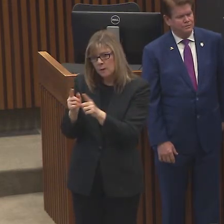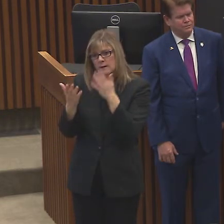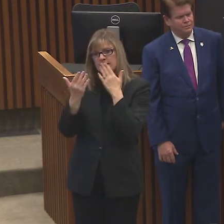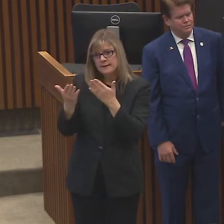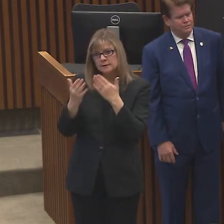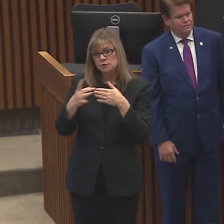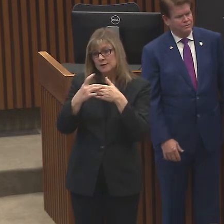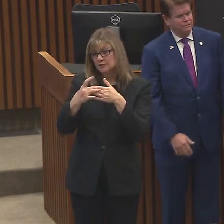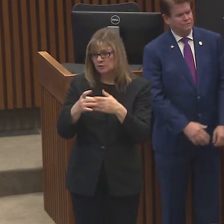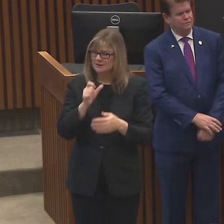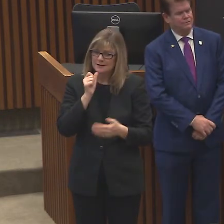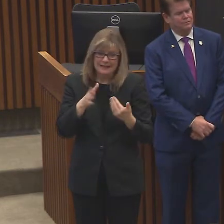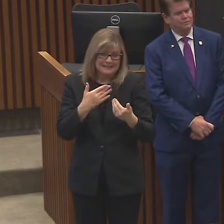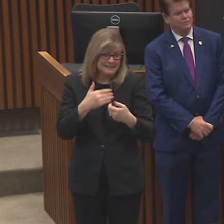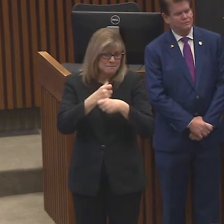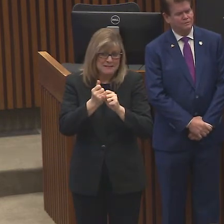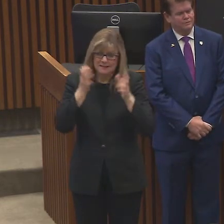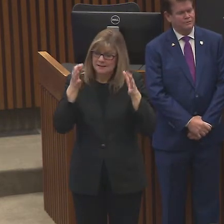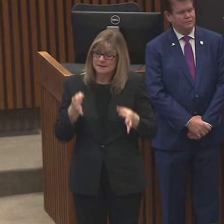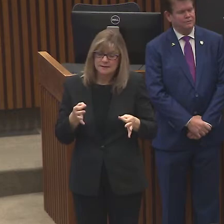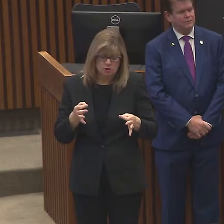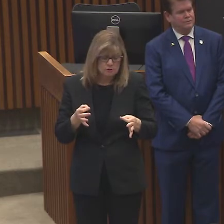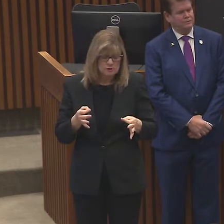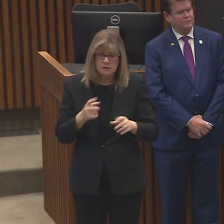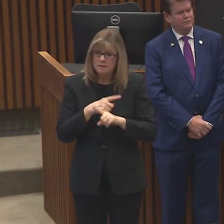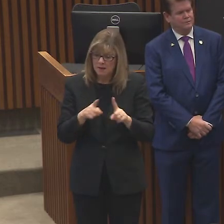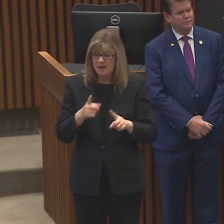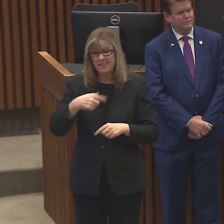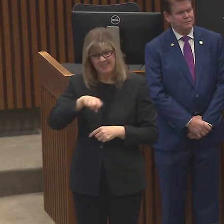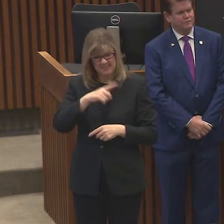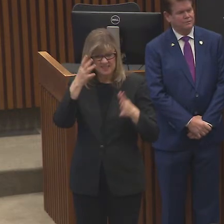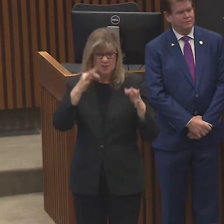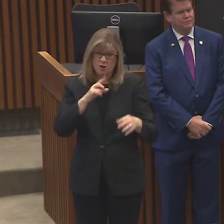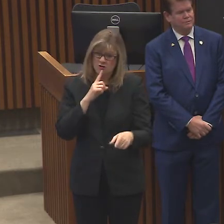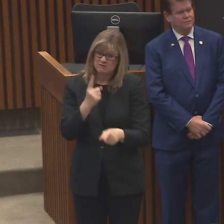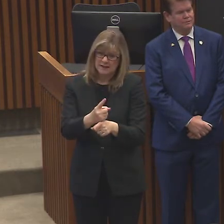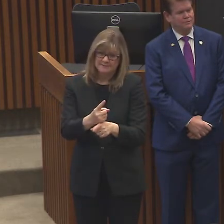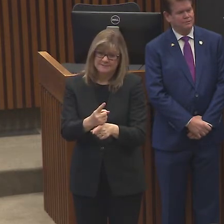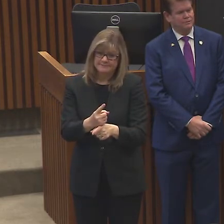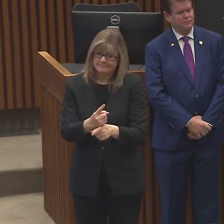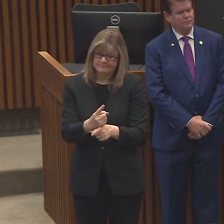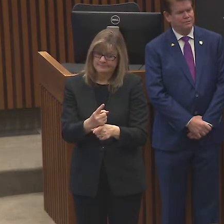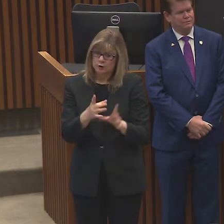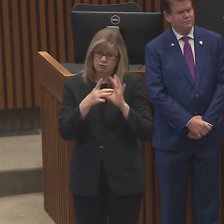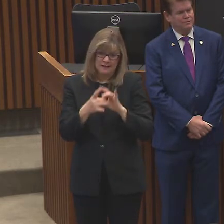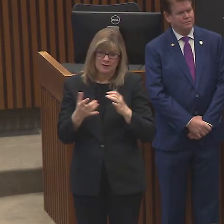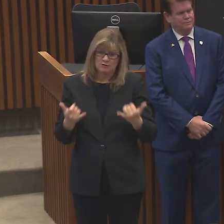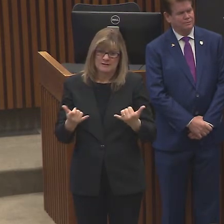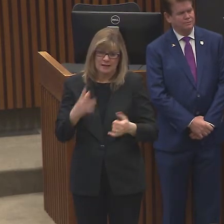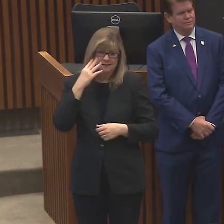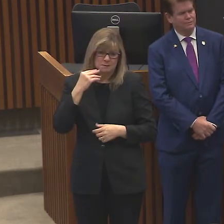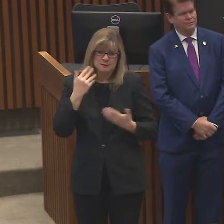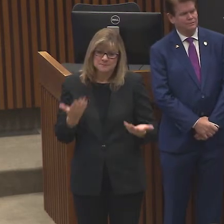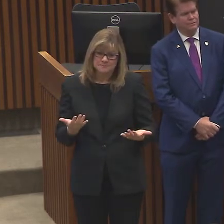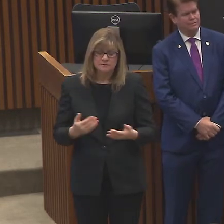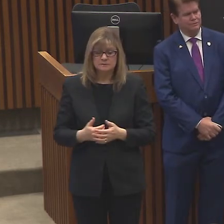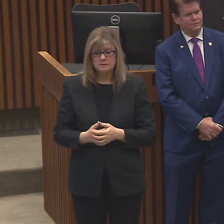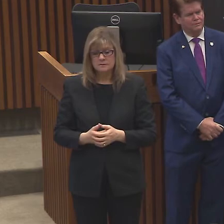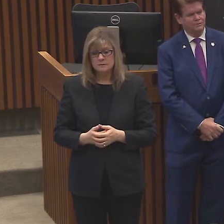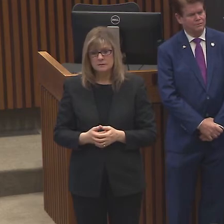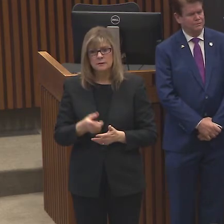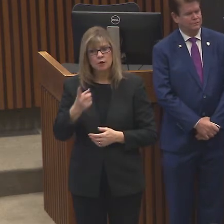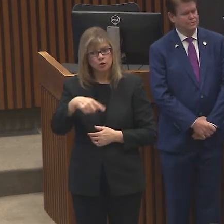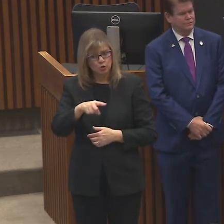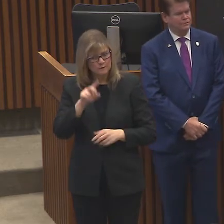not easy making these decisions but these are the right decisions given where we are right now. You've heard over and over